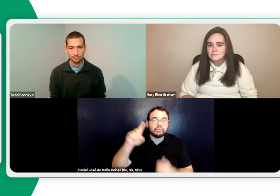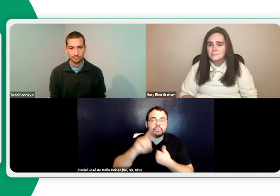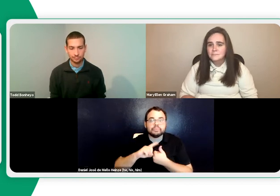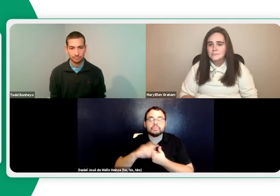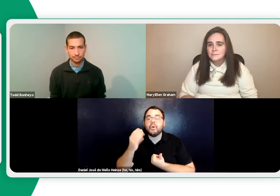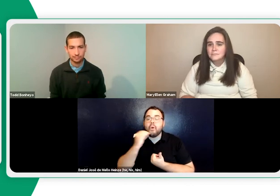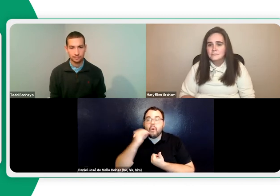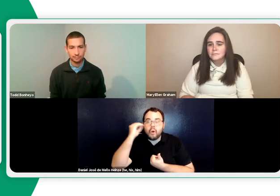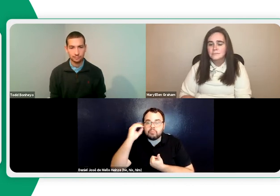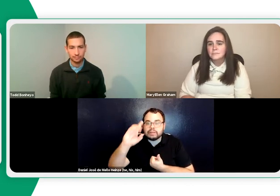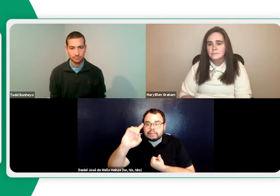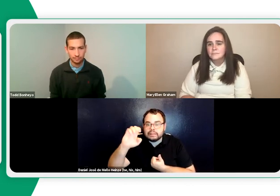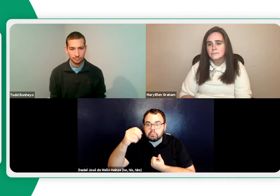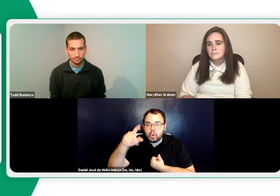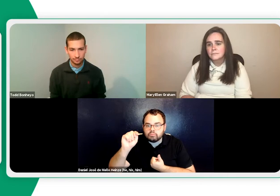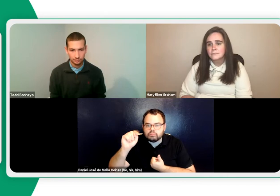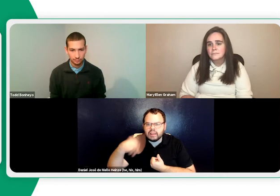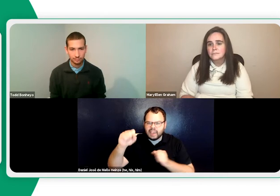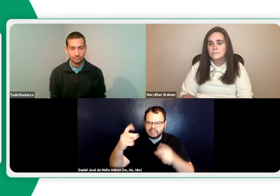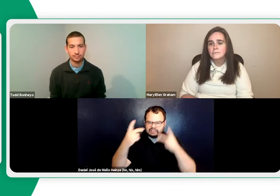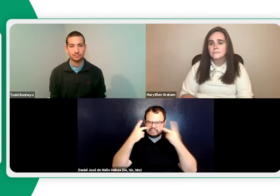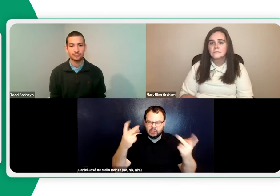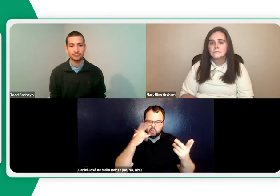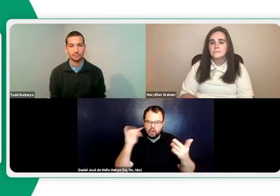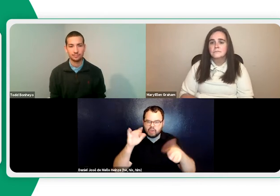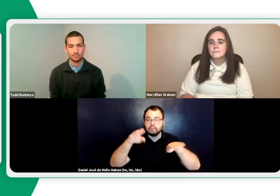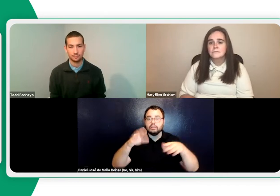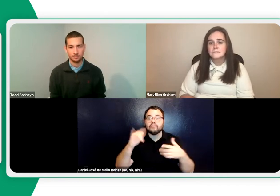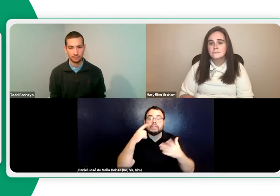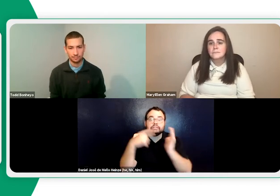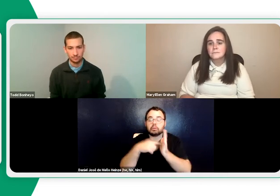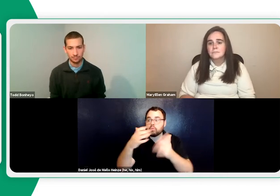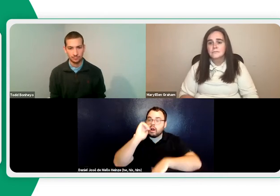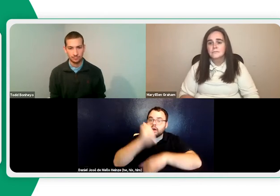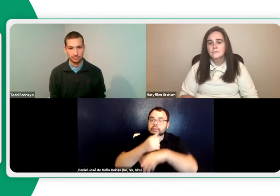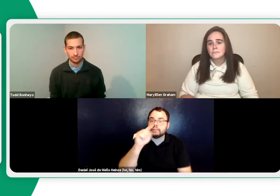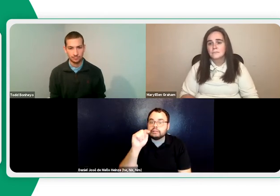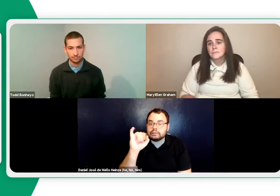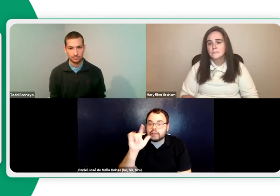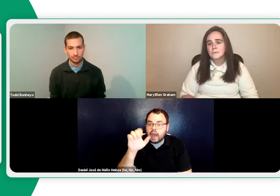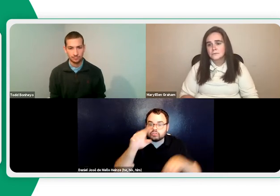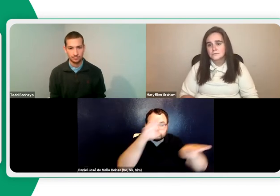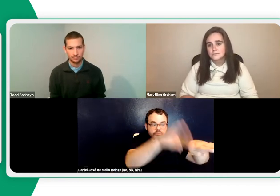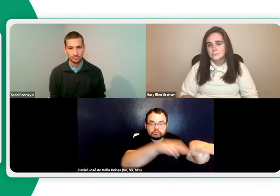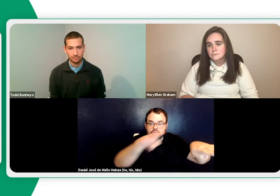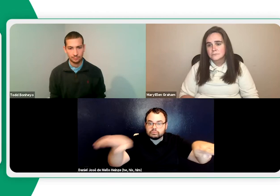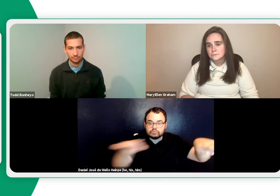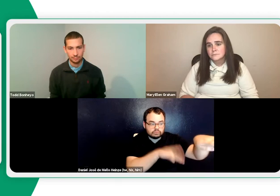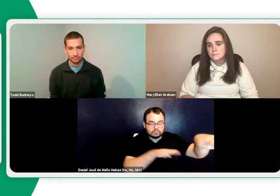is most beneficial is home, or I'm sorry, going on field trips. I'll take my students to Home Depot and